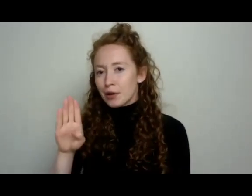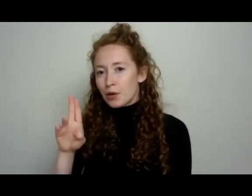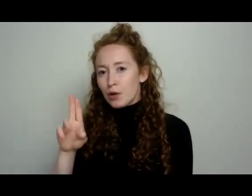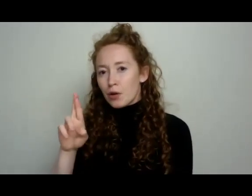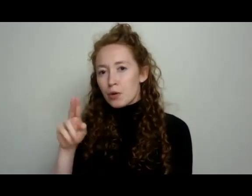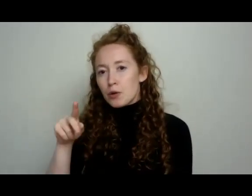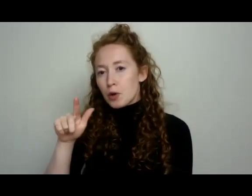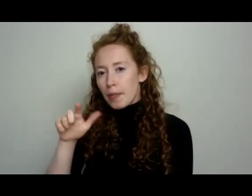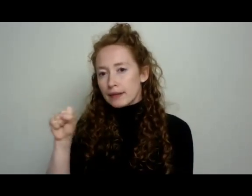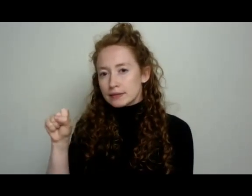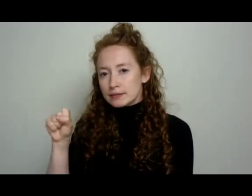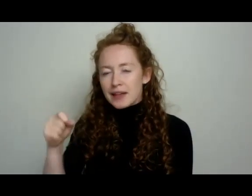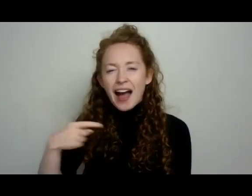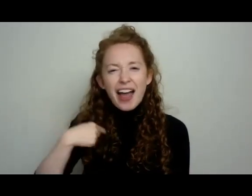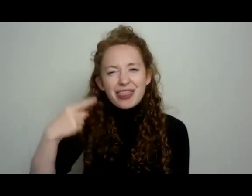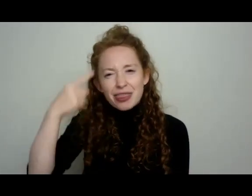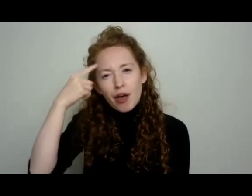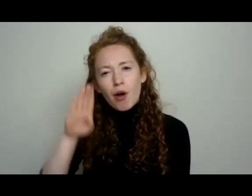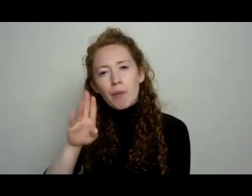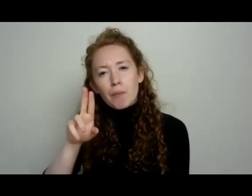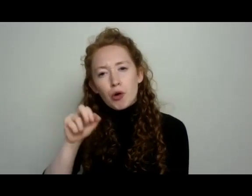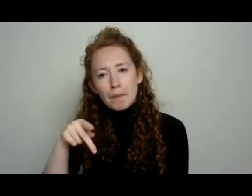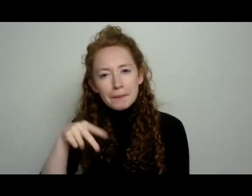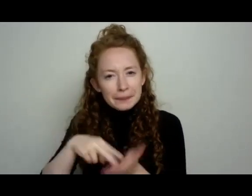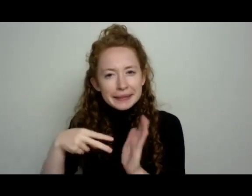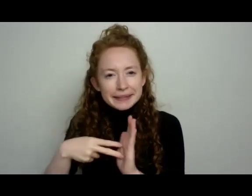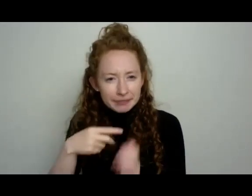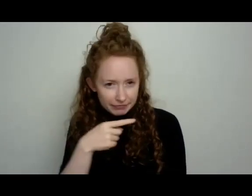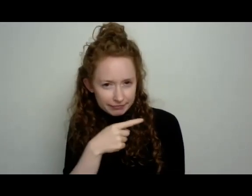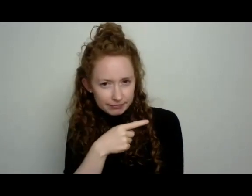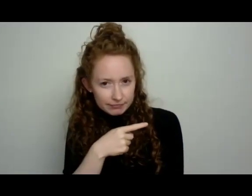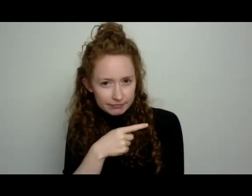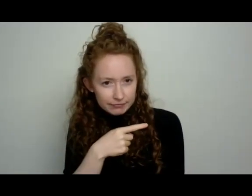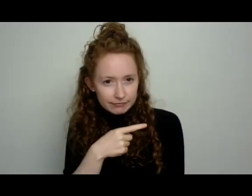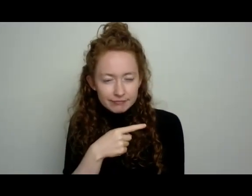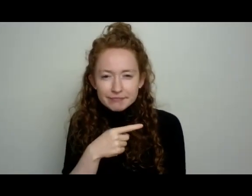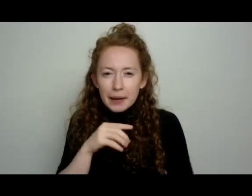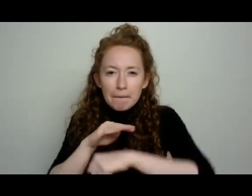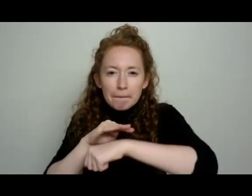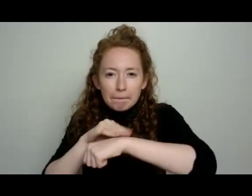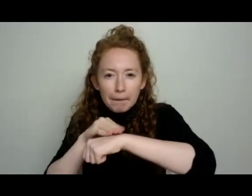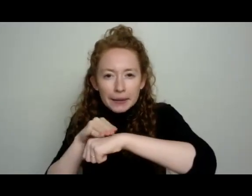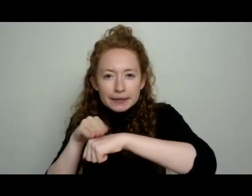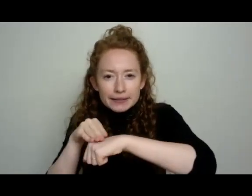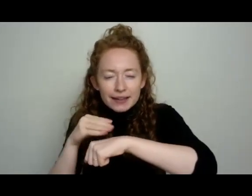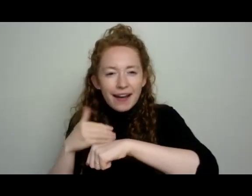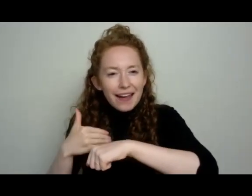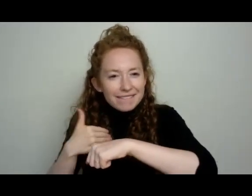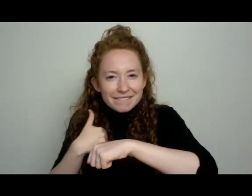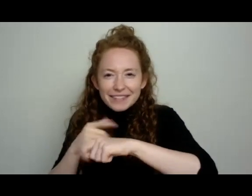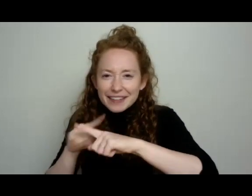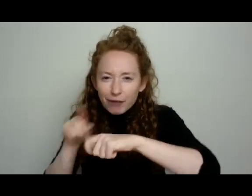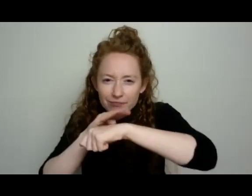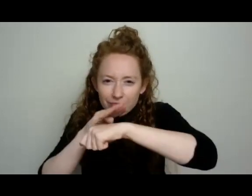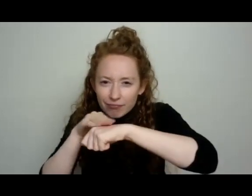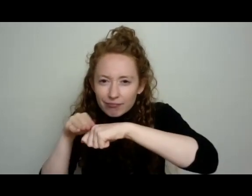as like these little lovely bumps. So you can kind of see in this pickling cucumber, there's all these marvelous little embossed